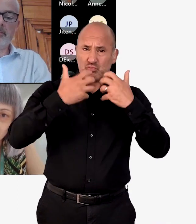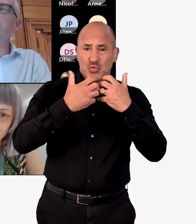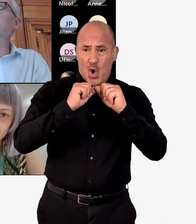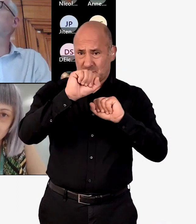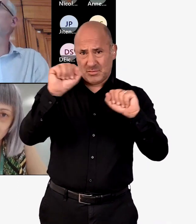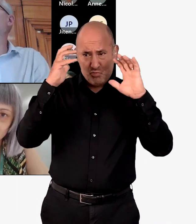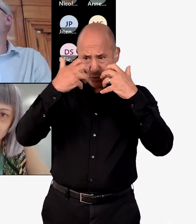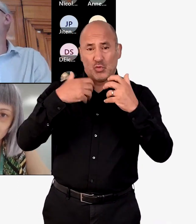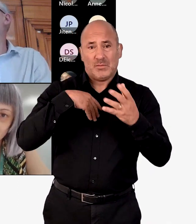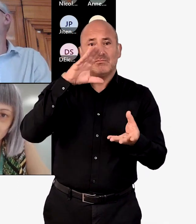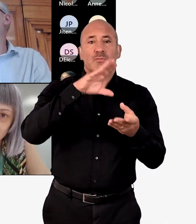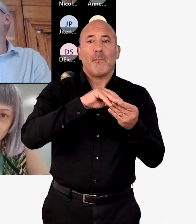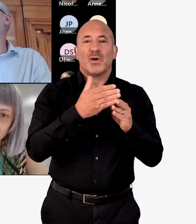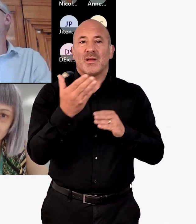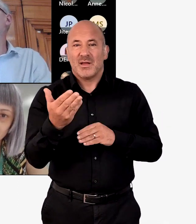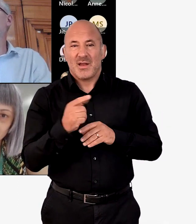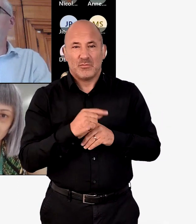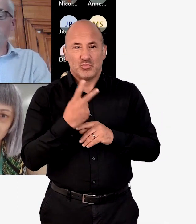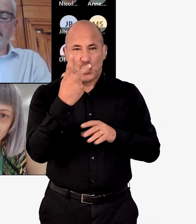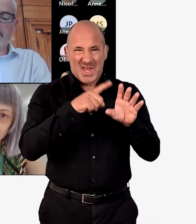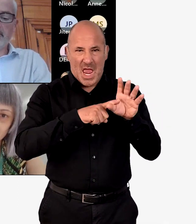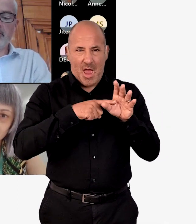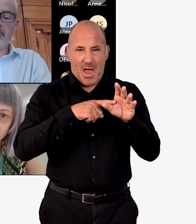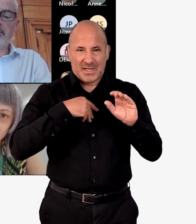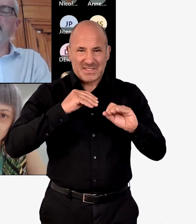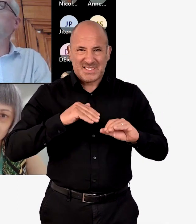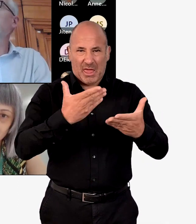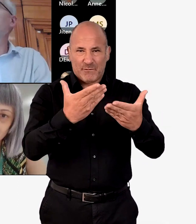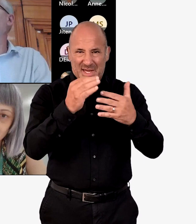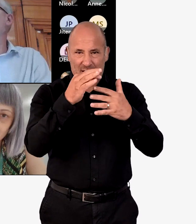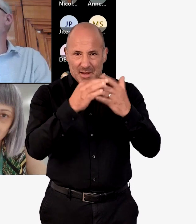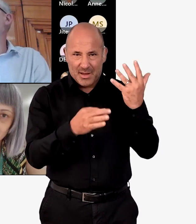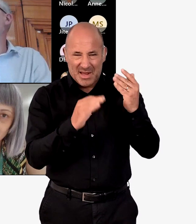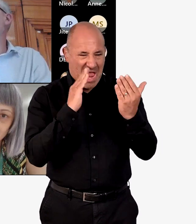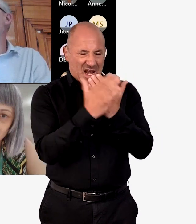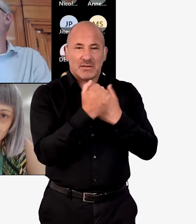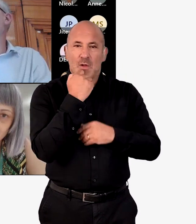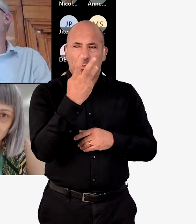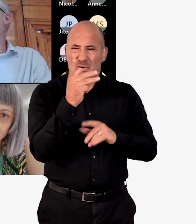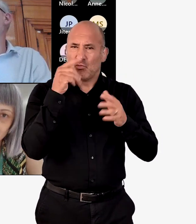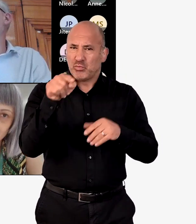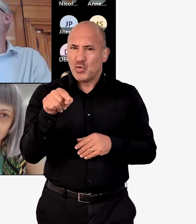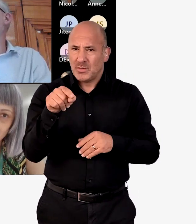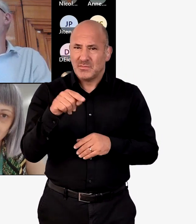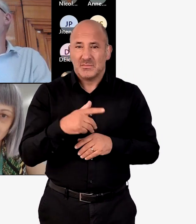that links the concerns that we heard from them directly to the two-year delivery items presented in Annex 3.